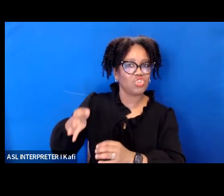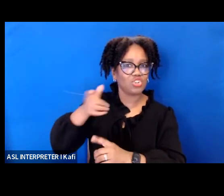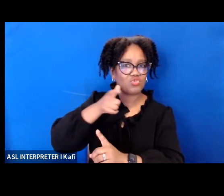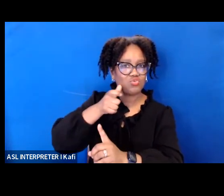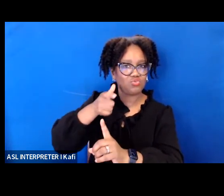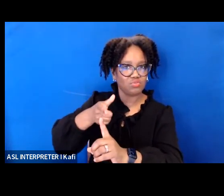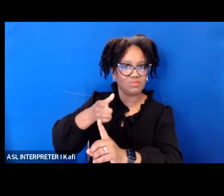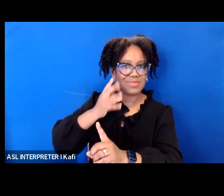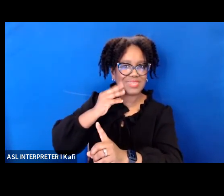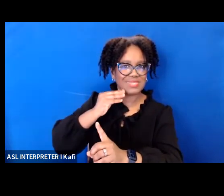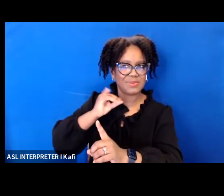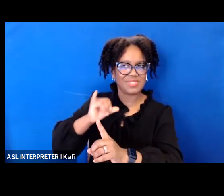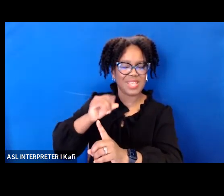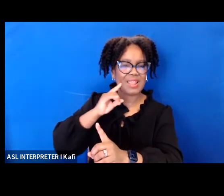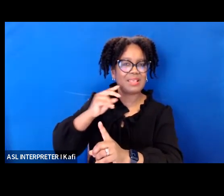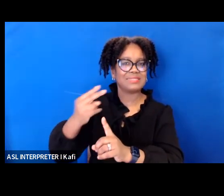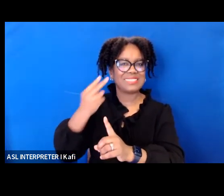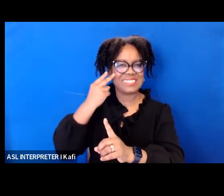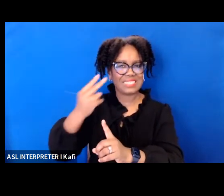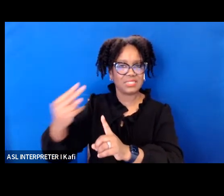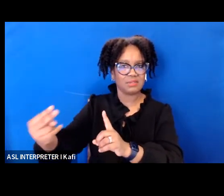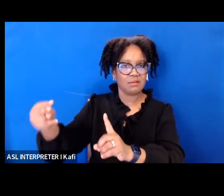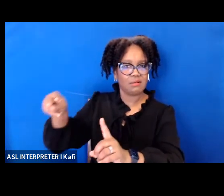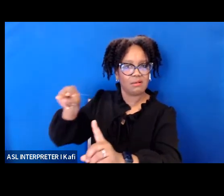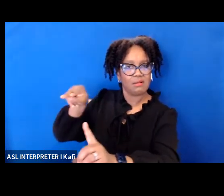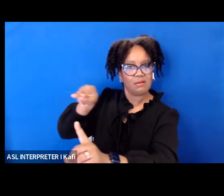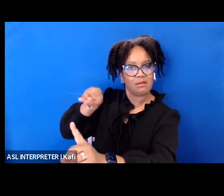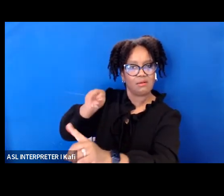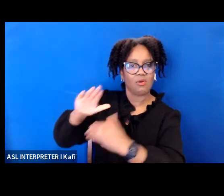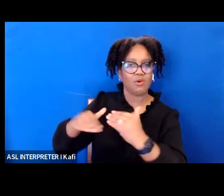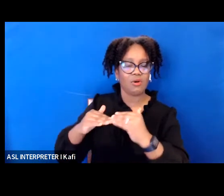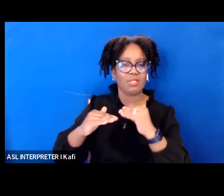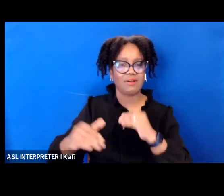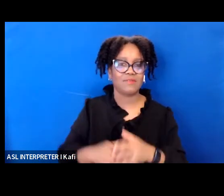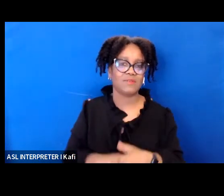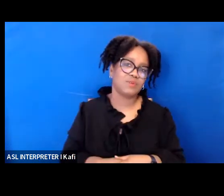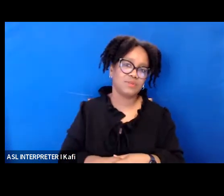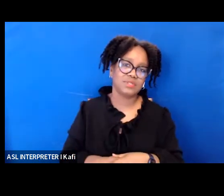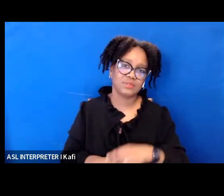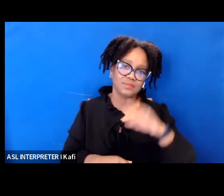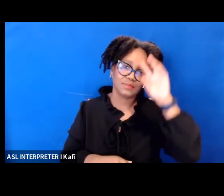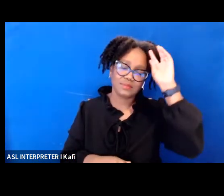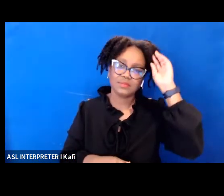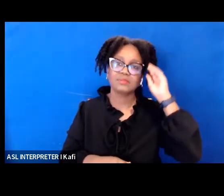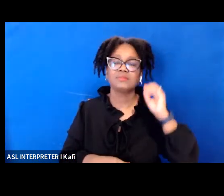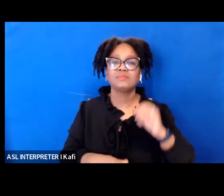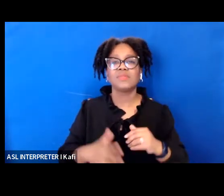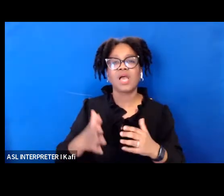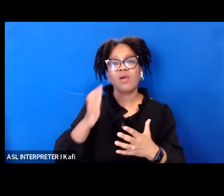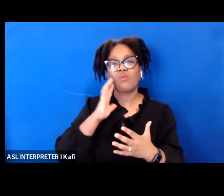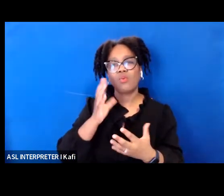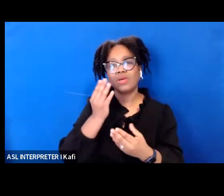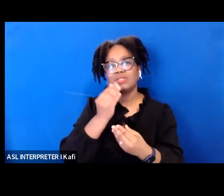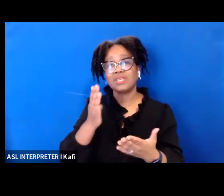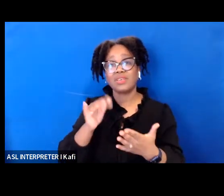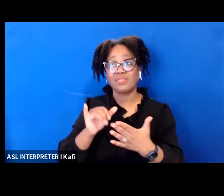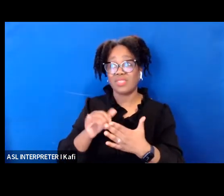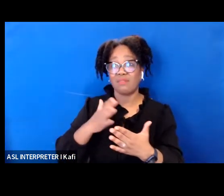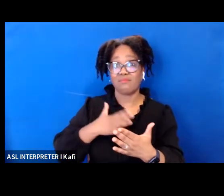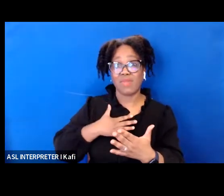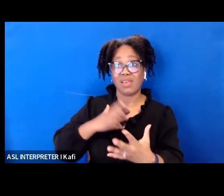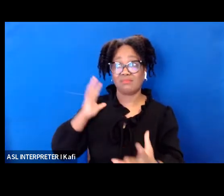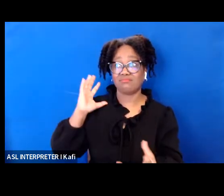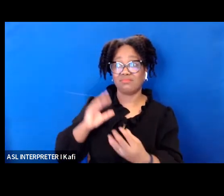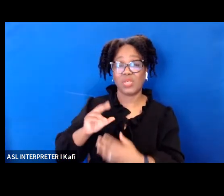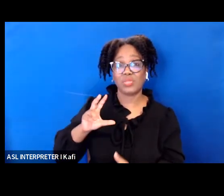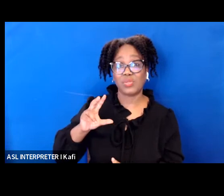not be more excited to witness the barriers being broken by judge jackson's nomination i'll share that in the 30 years i've been a lawyer